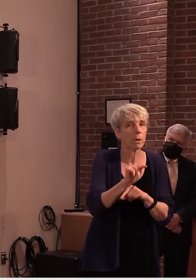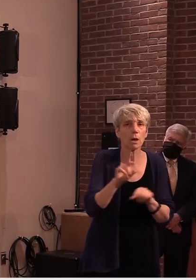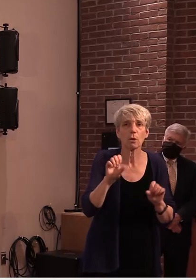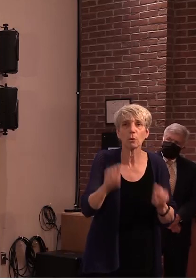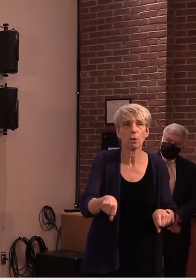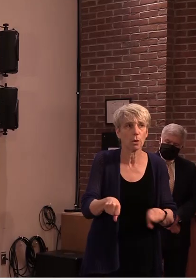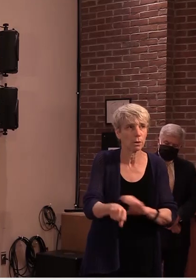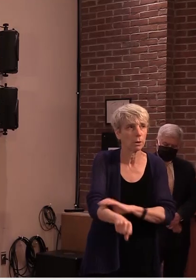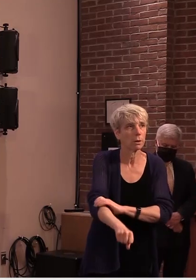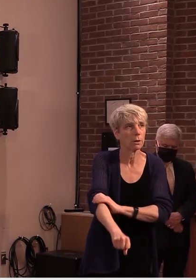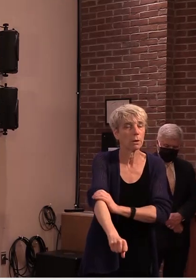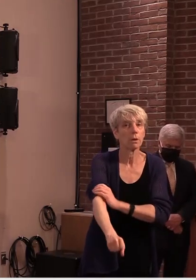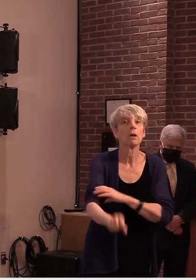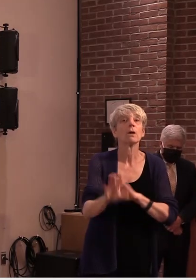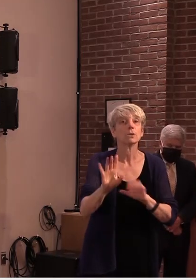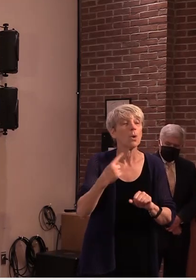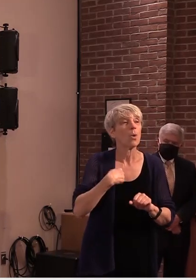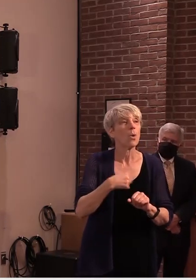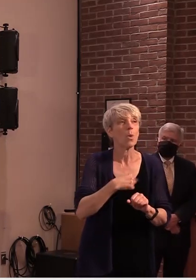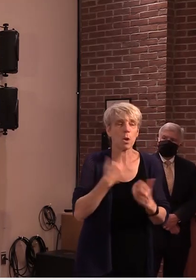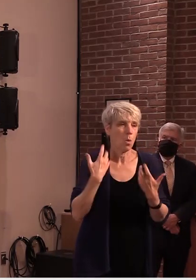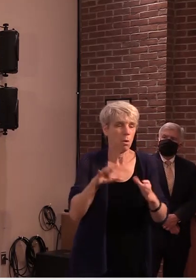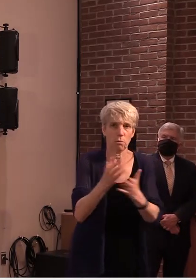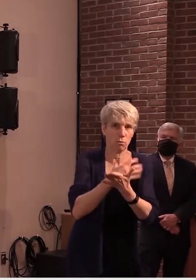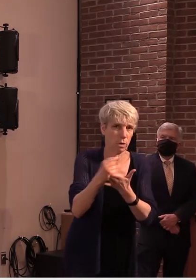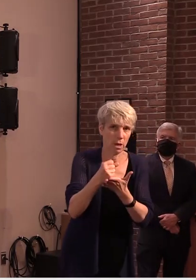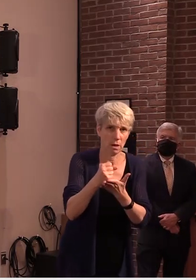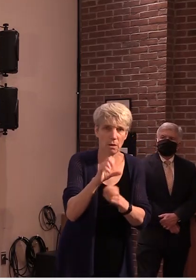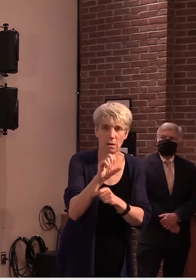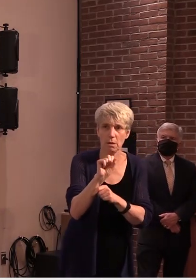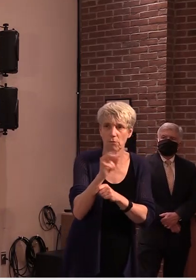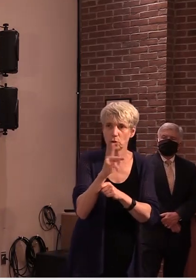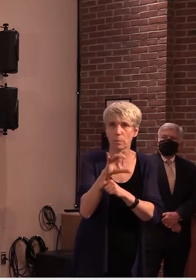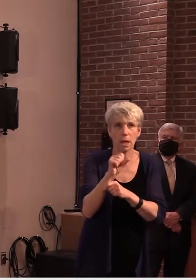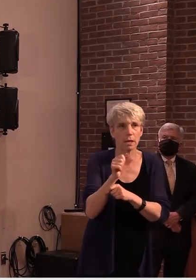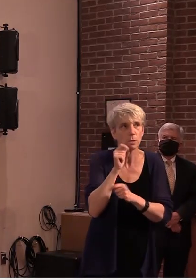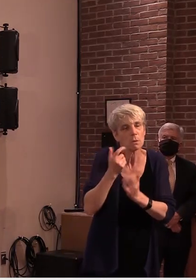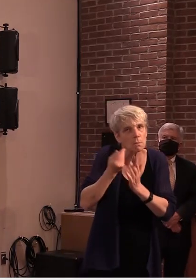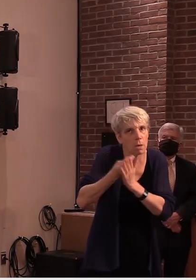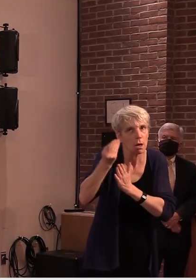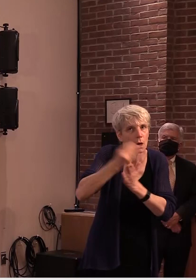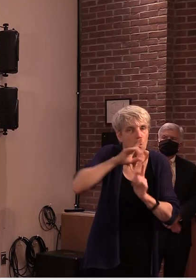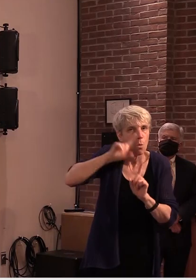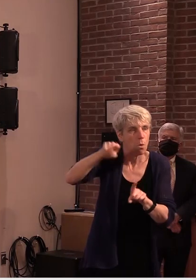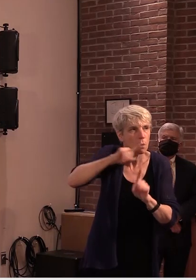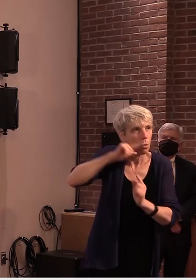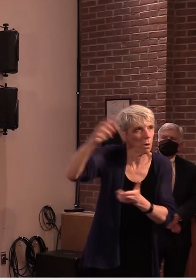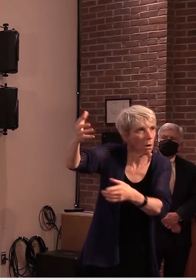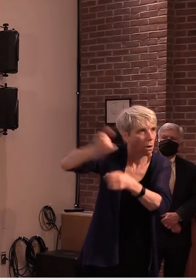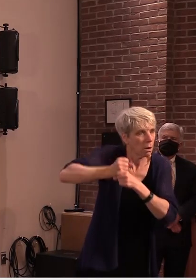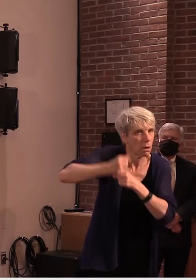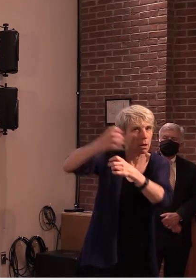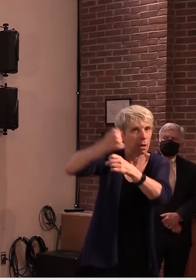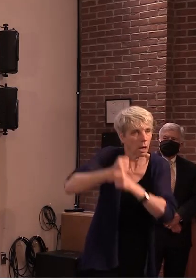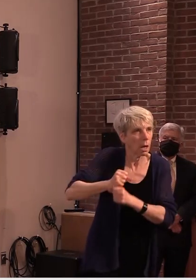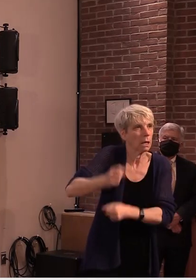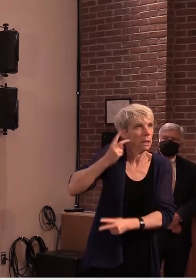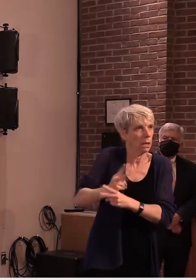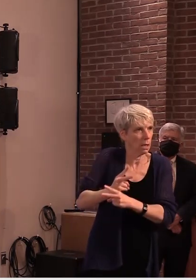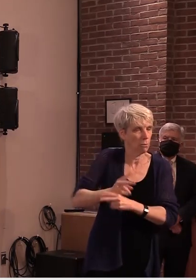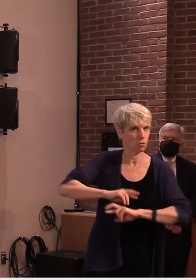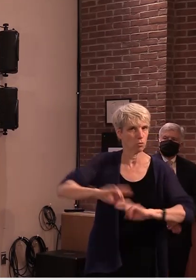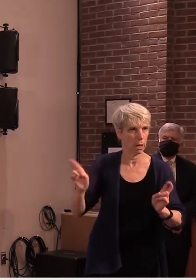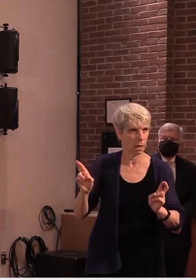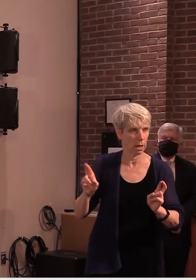stockpile supplies and we must preserve our ability to test who and where we really need to test